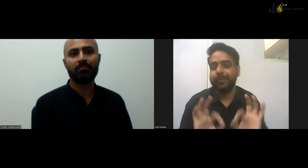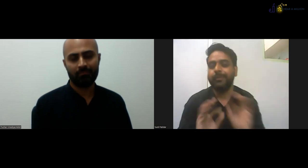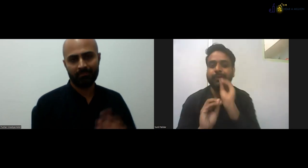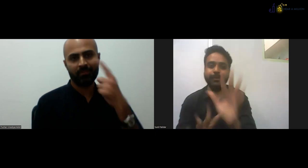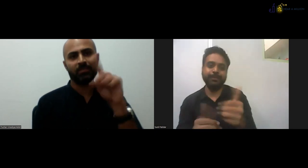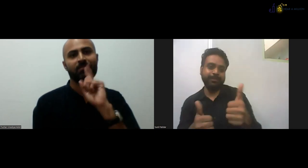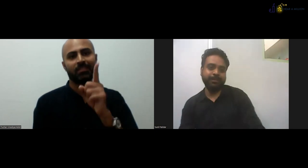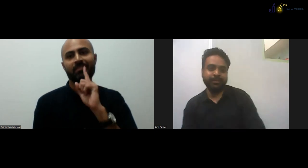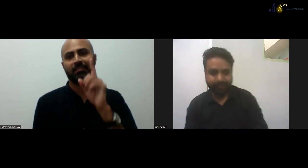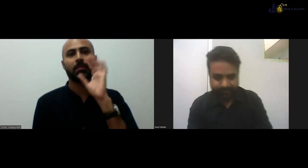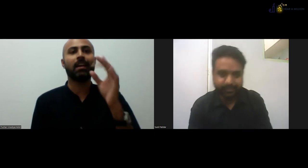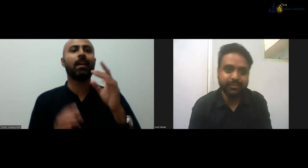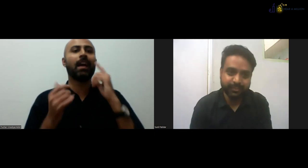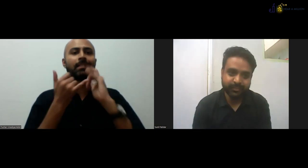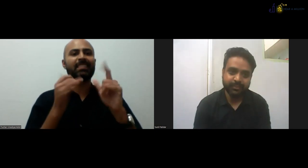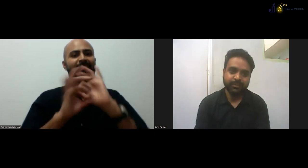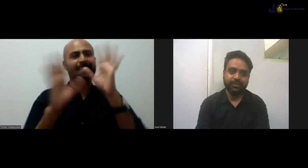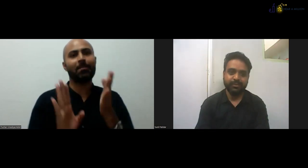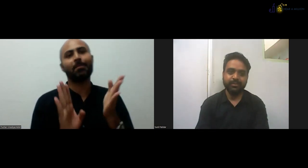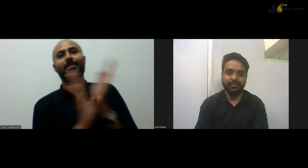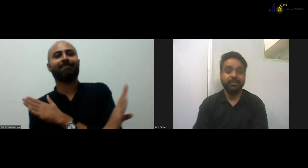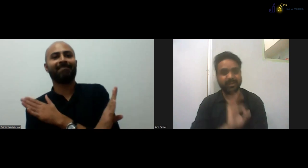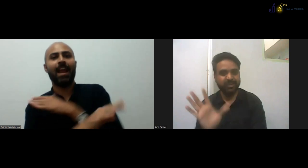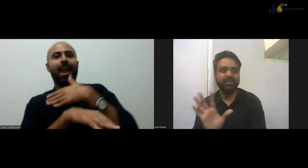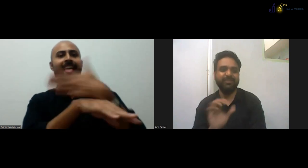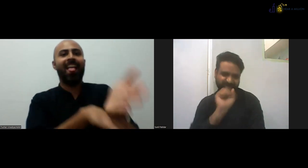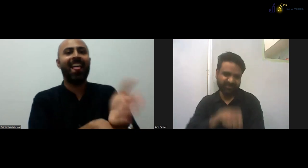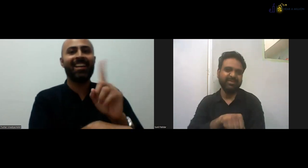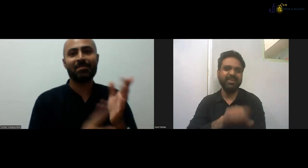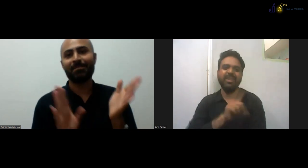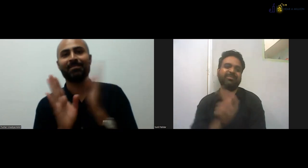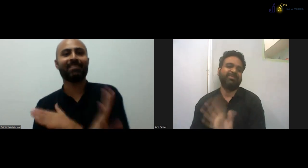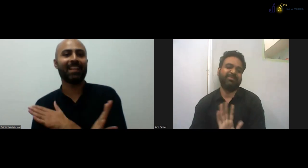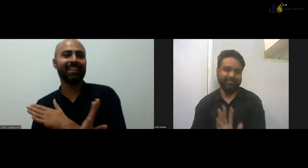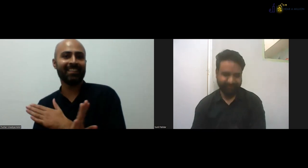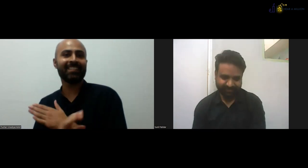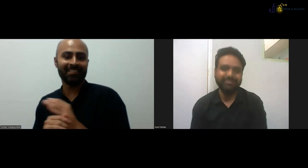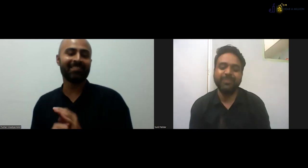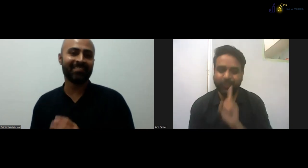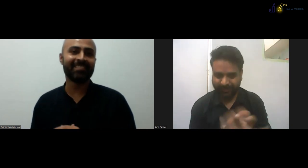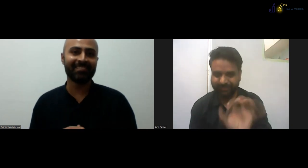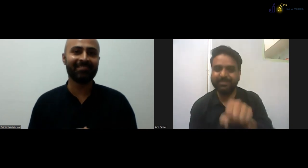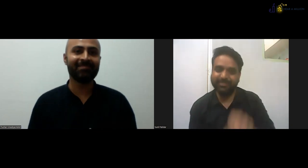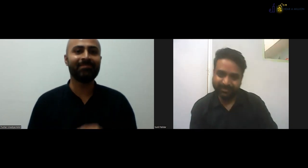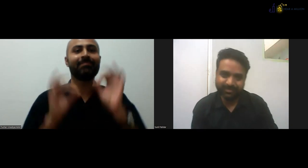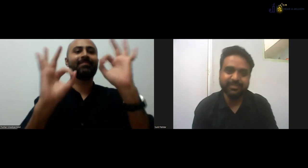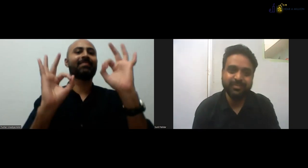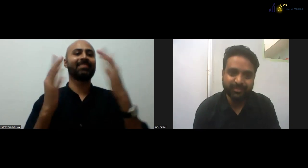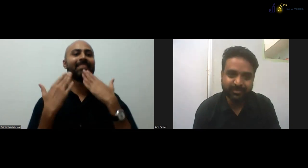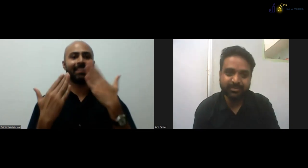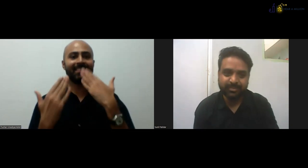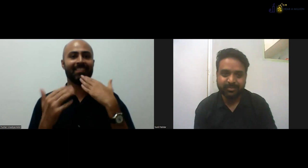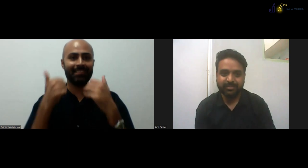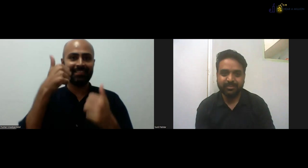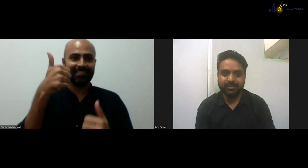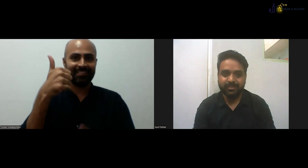a teacher, they should go for this course. Sure, sure. That's so late. We should not delay it. And the